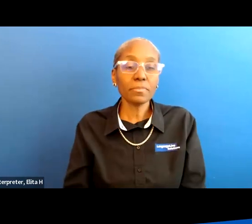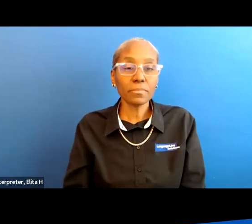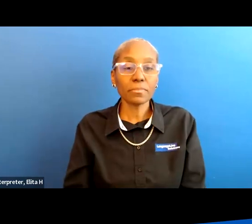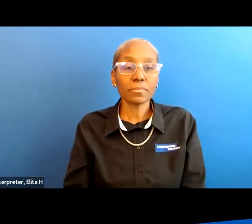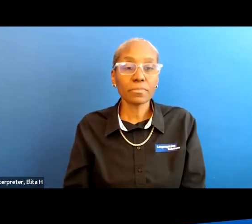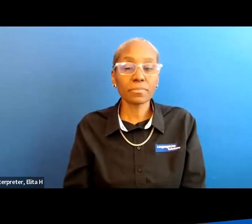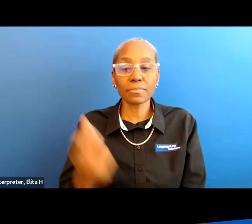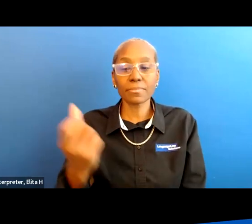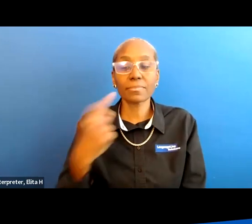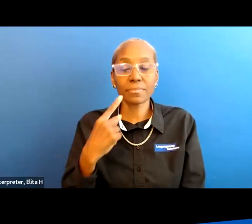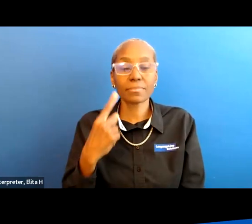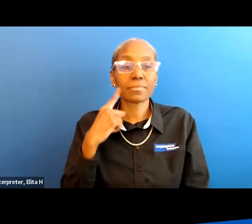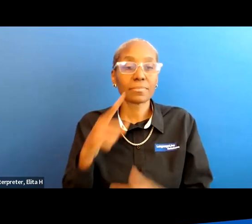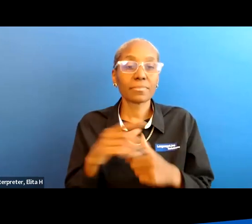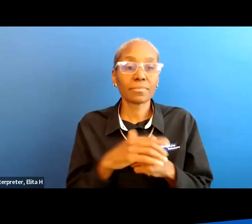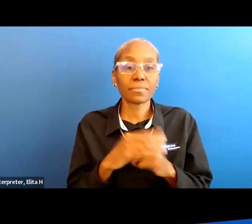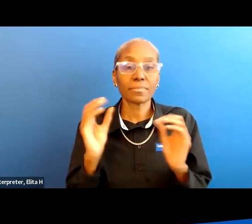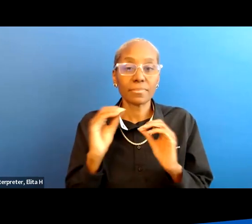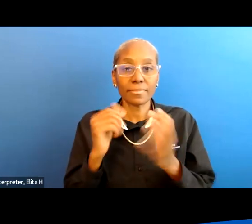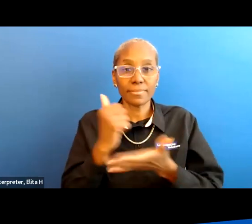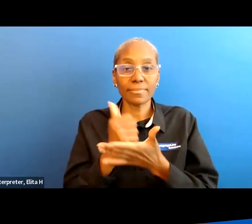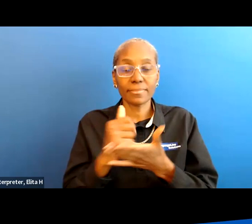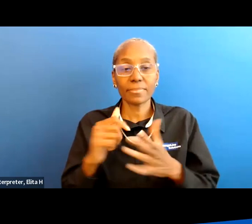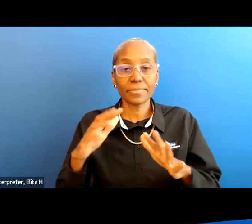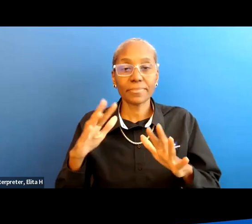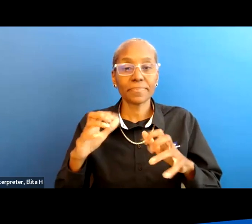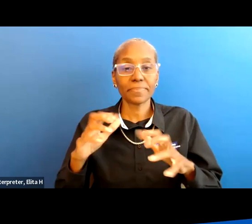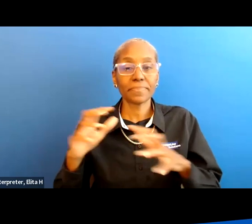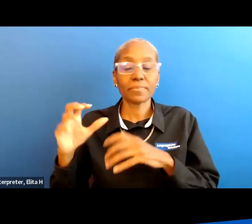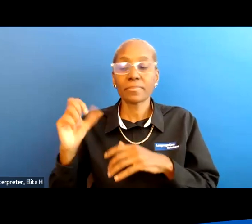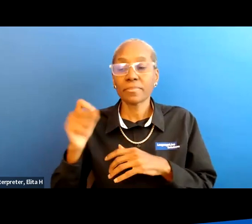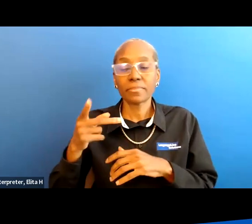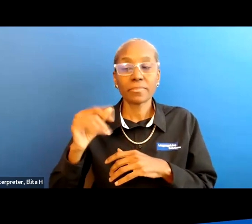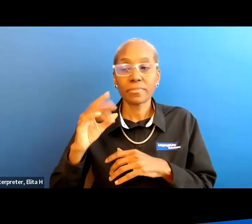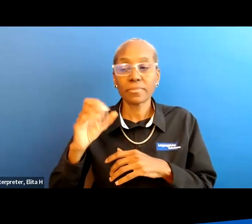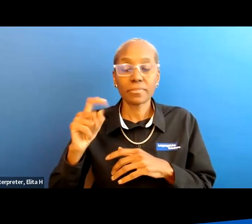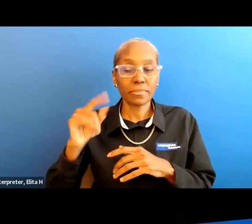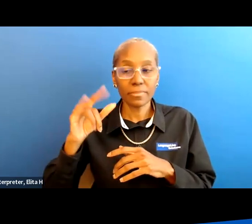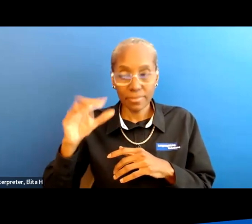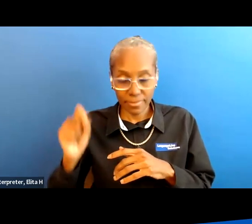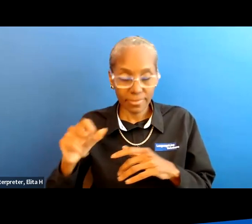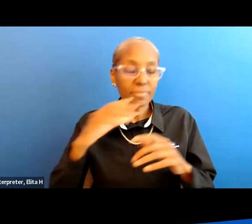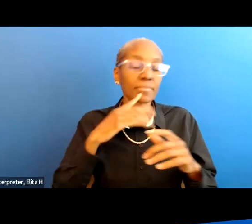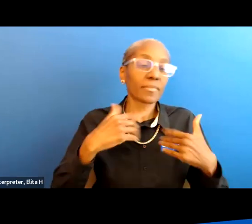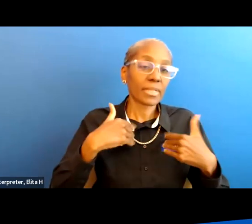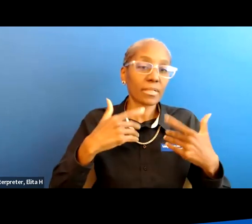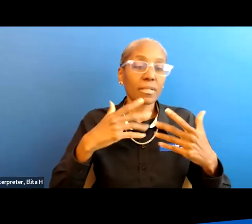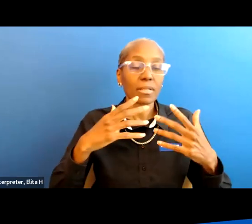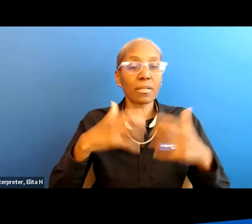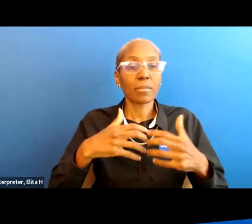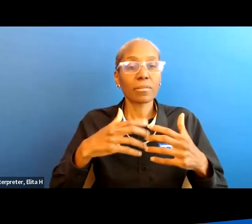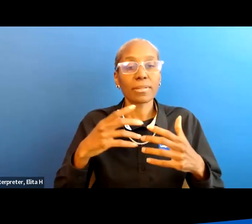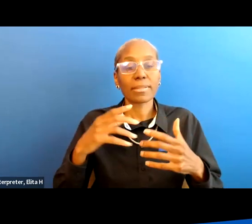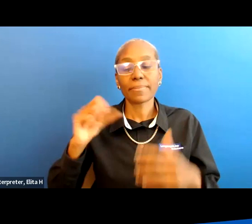here's somebody who's uh nothing's helping their spasticity they do therapy twice a week they had a back lift and pump you know